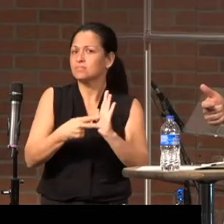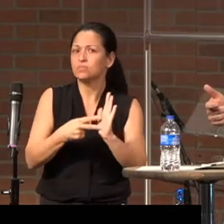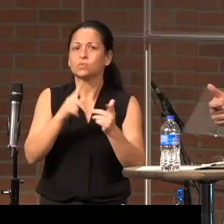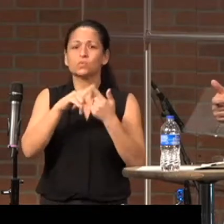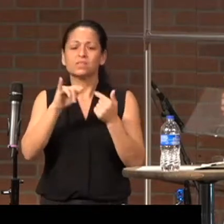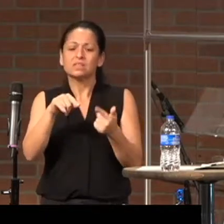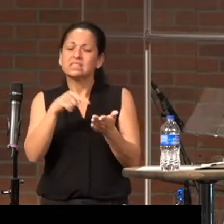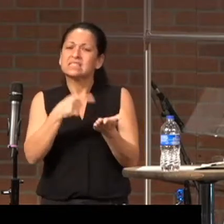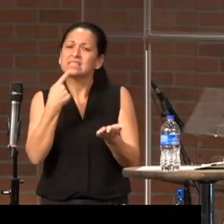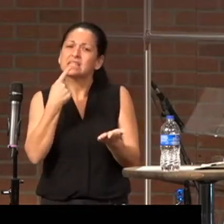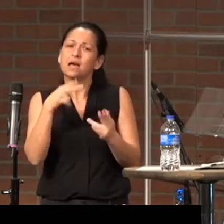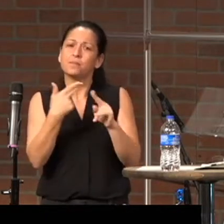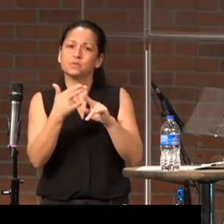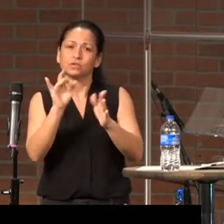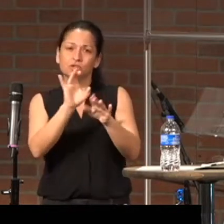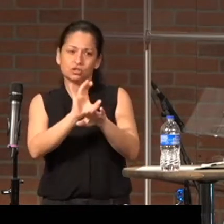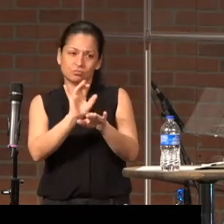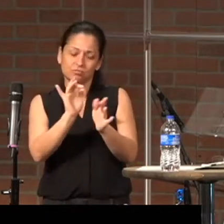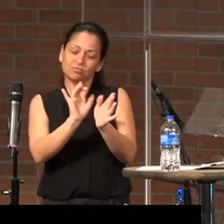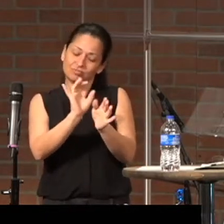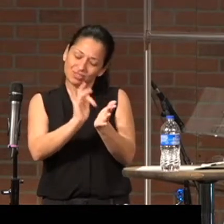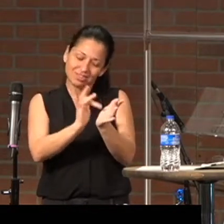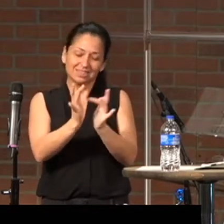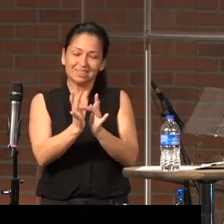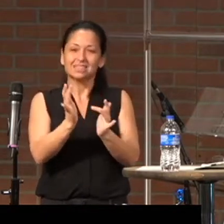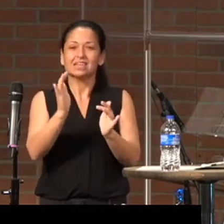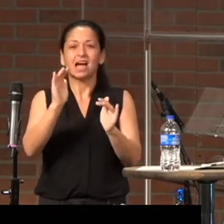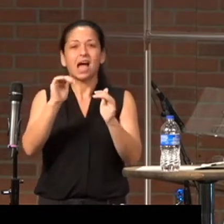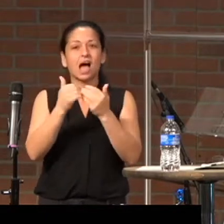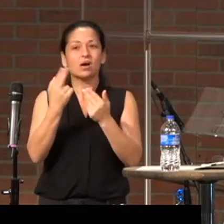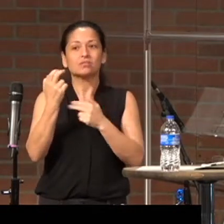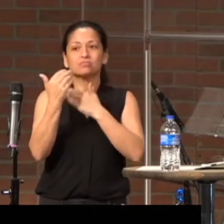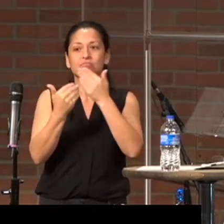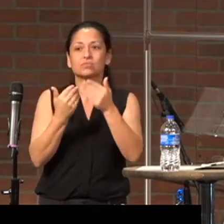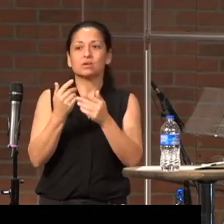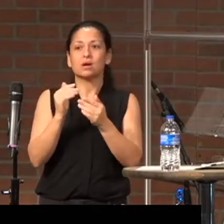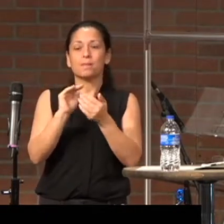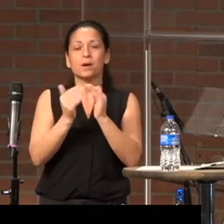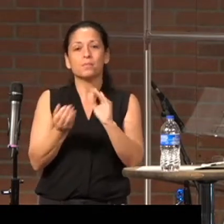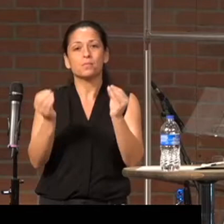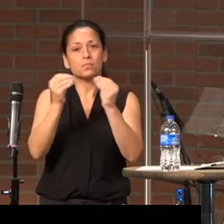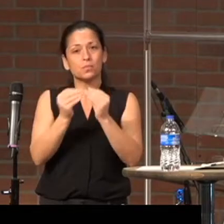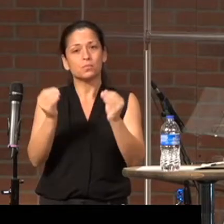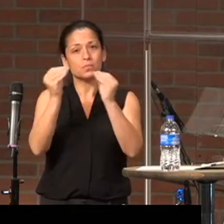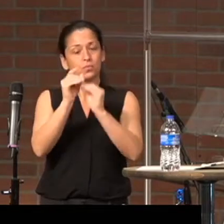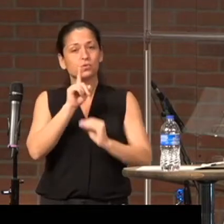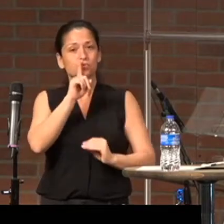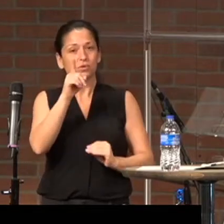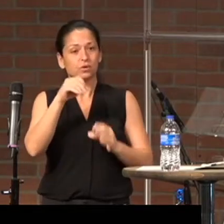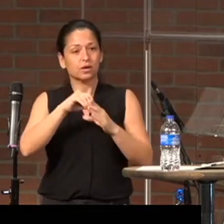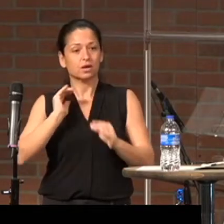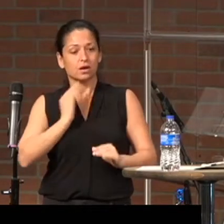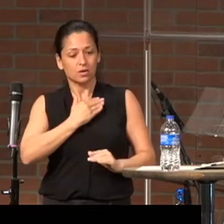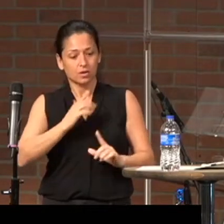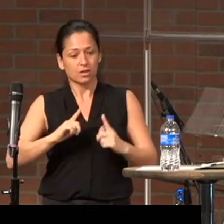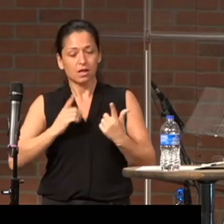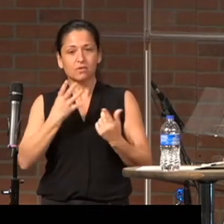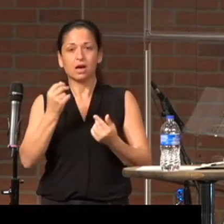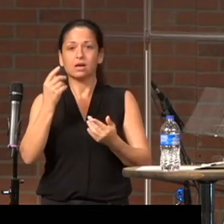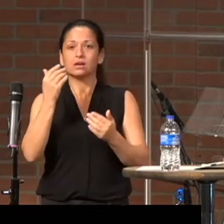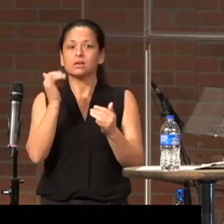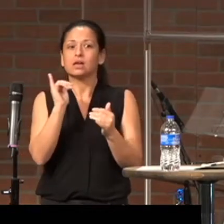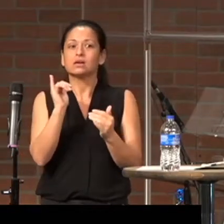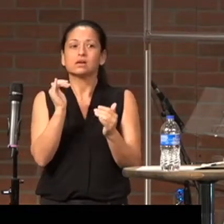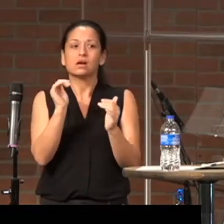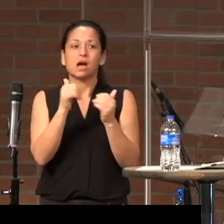about Jesus? How is he becoming more and more real in our lives? And then what does this have to do for us today? How do